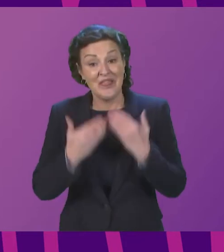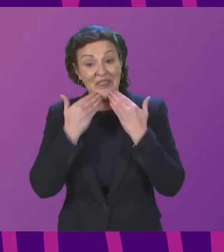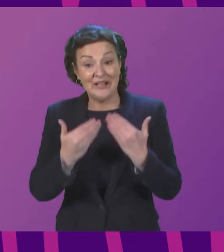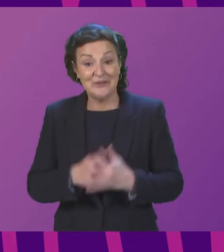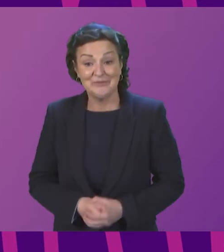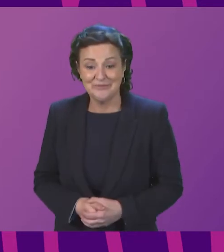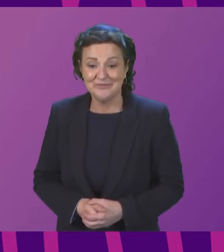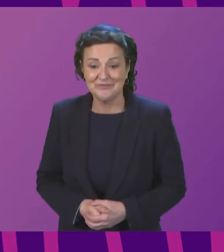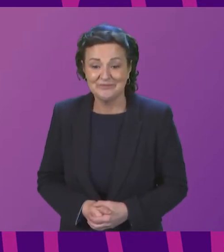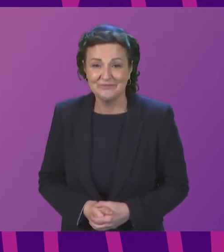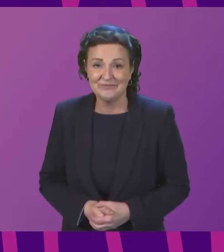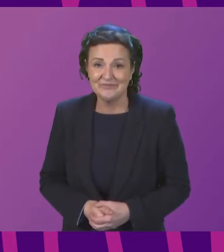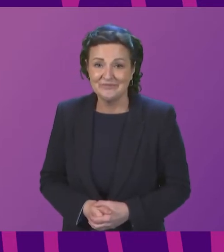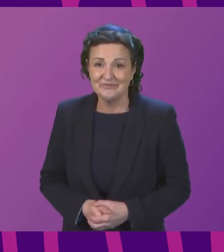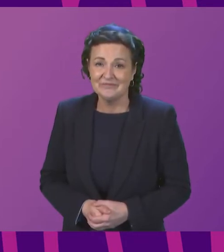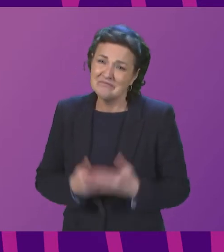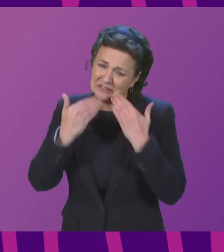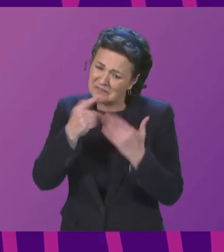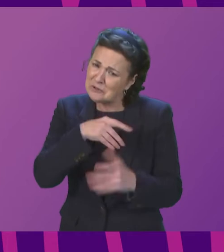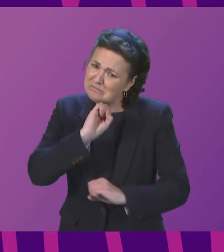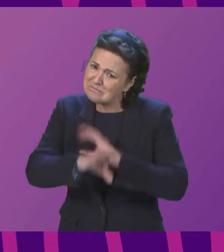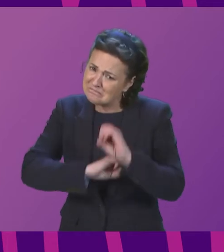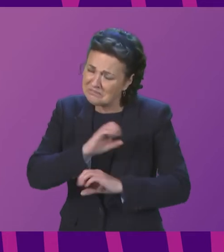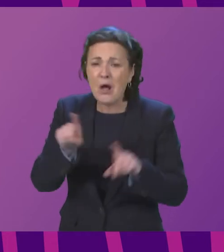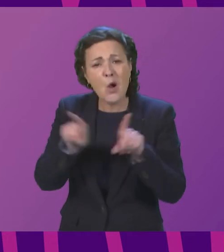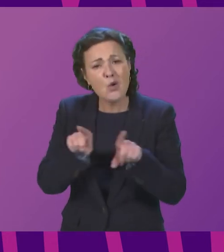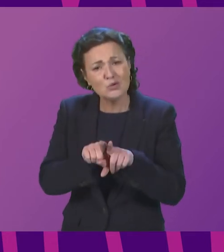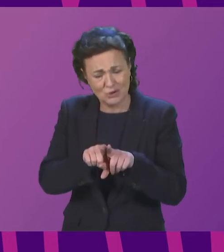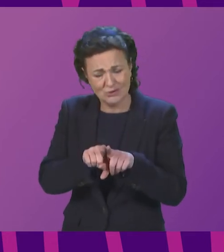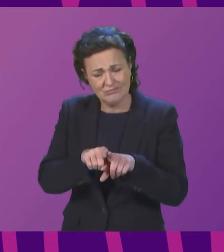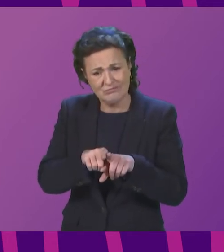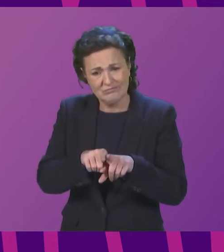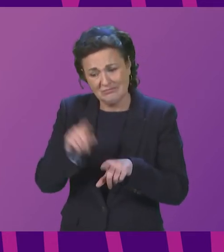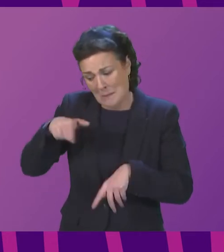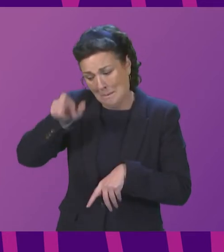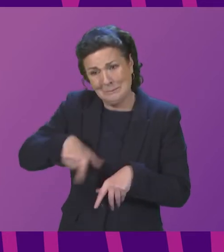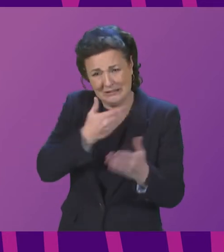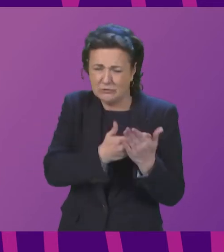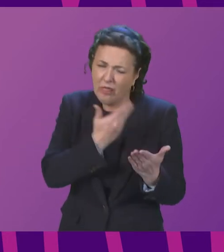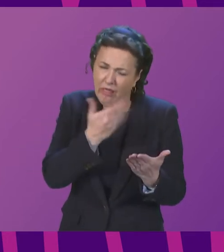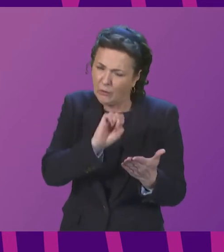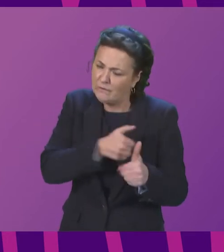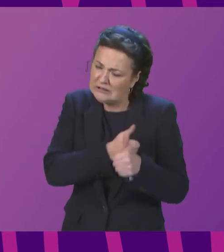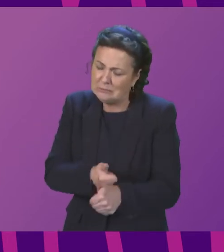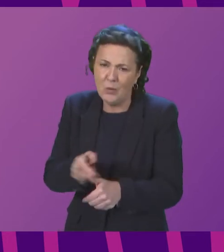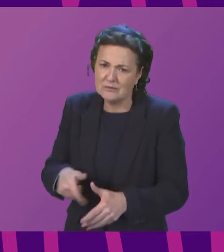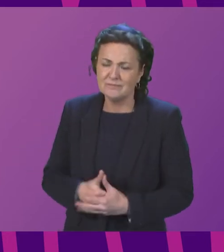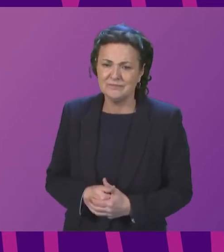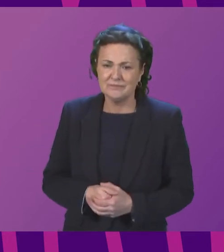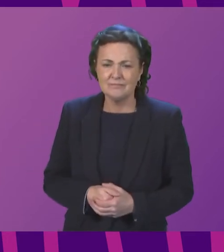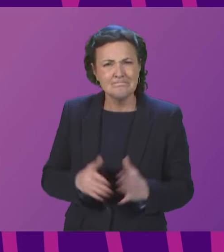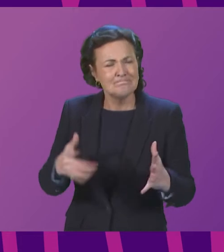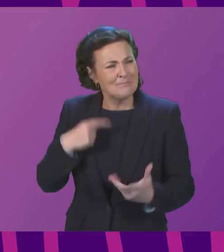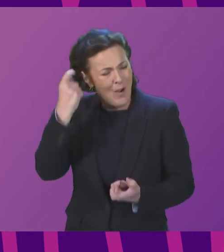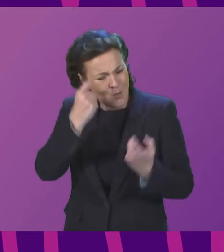And yes, thank you for that contribution and particularly on behalf of the petitioner. And, you know, I do